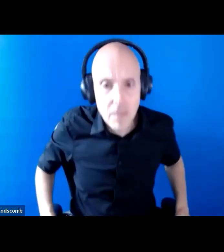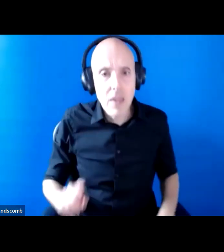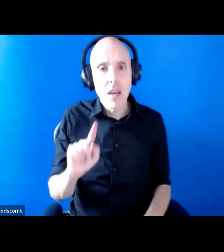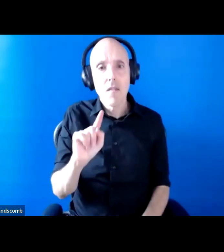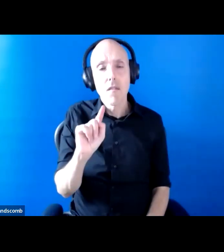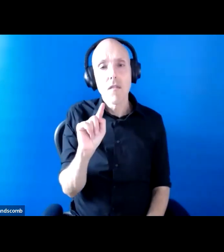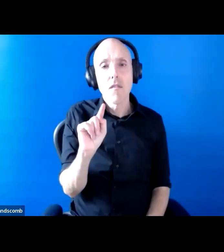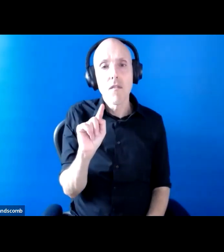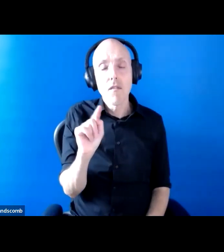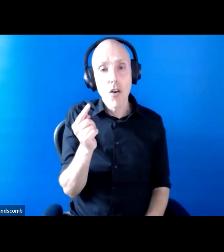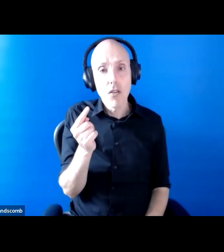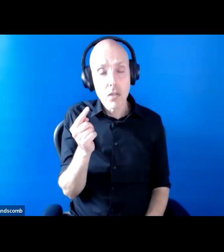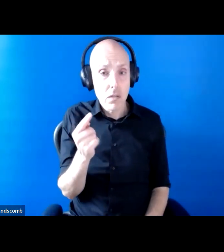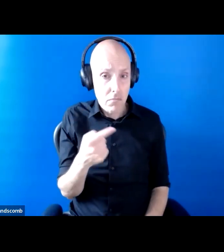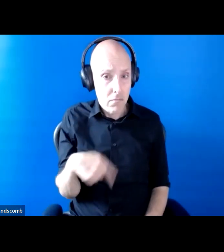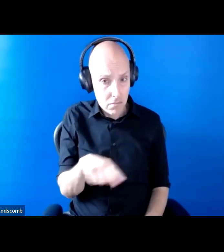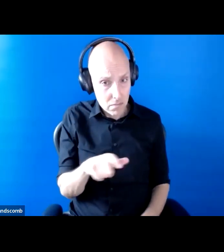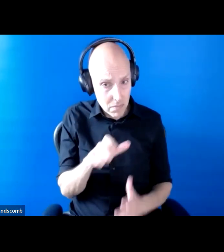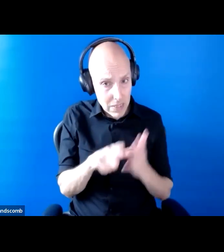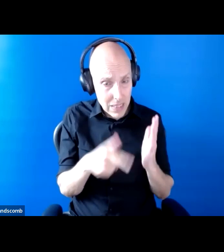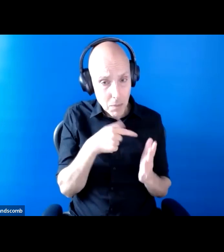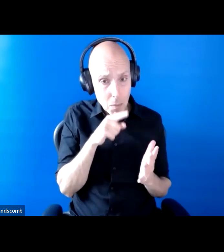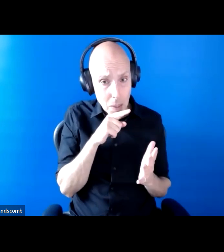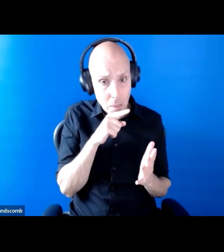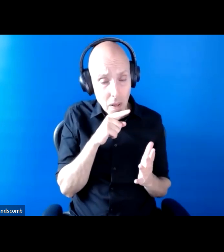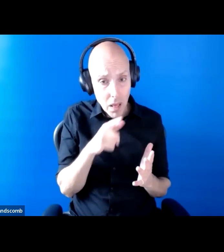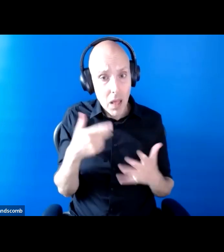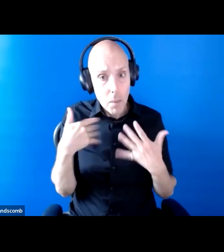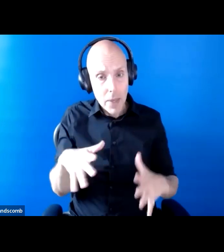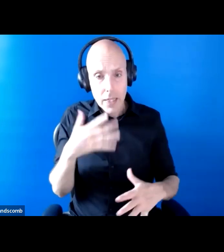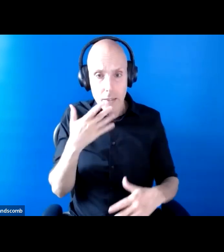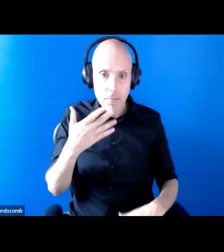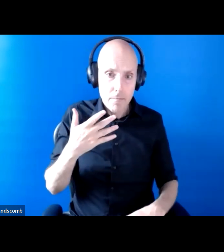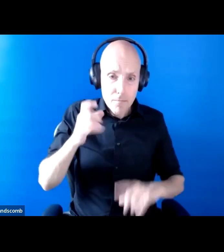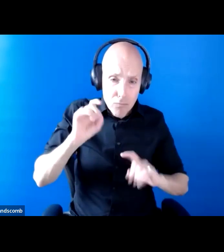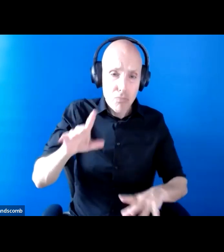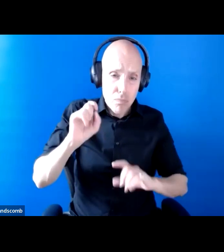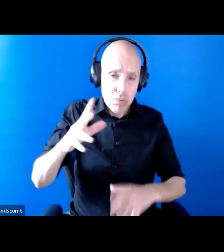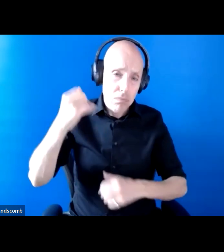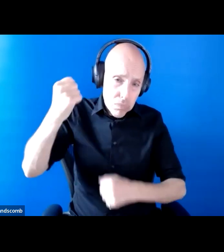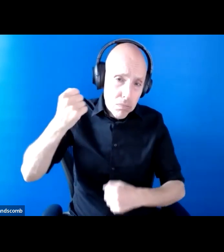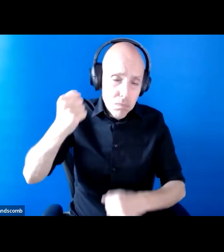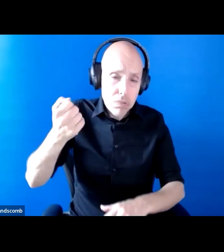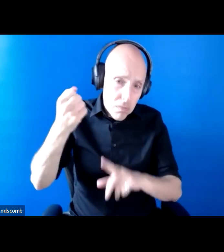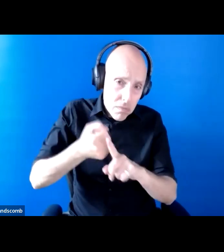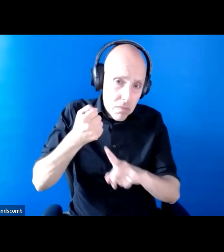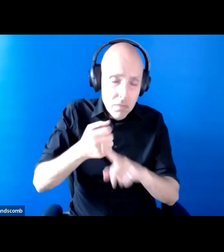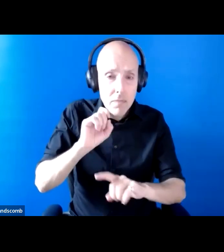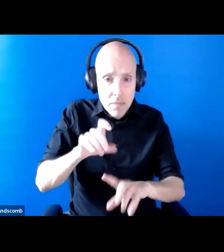up and spoken out individually and collectively. And they've done that for many years. And if it wasn't for disabled people speaking up,